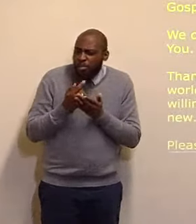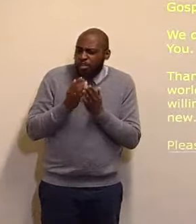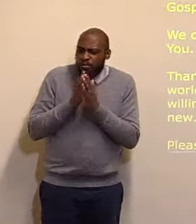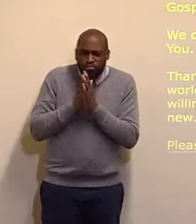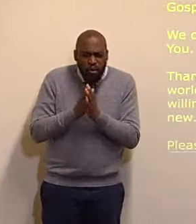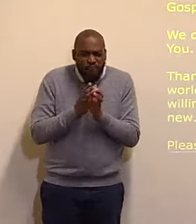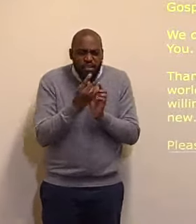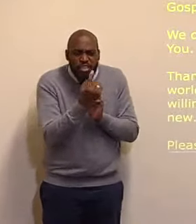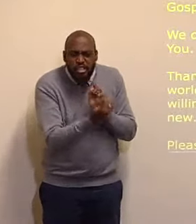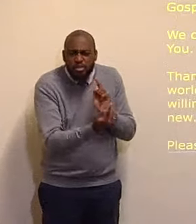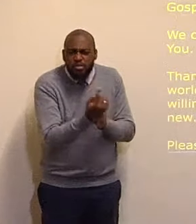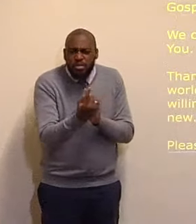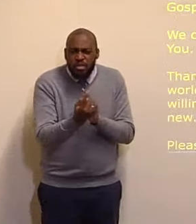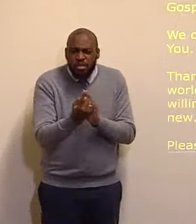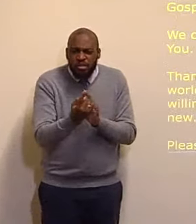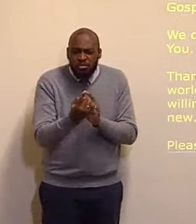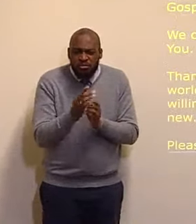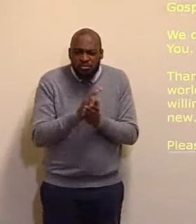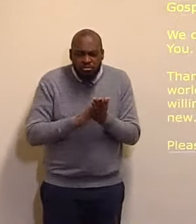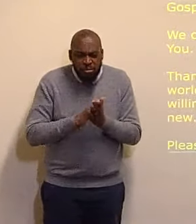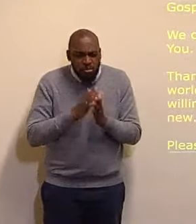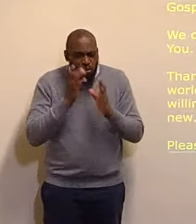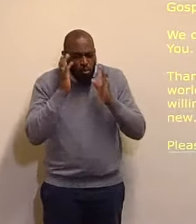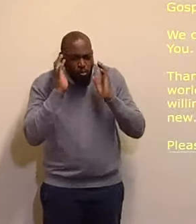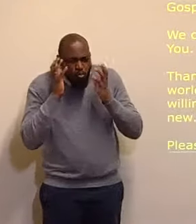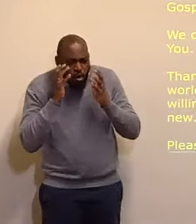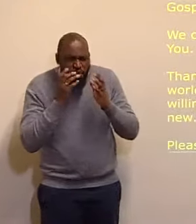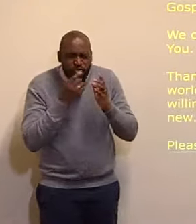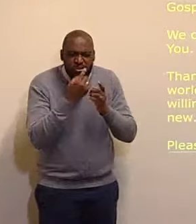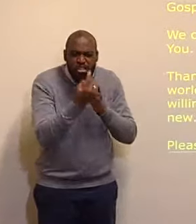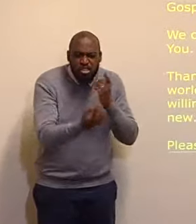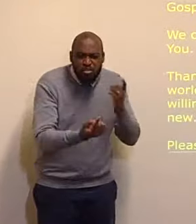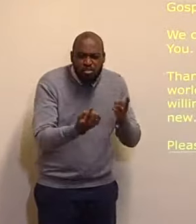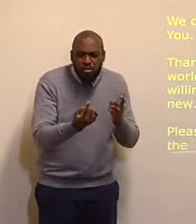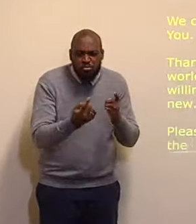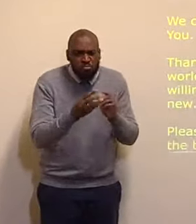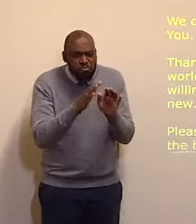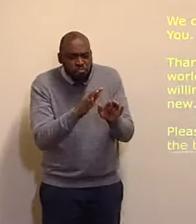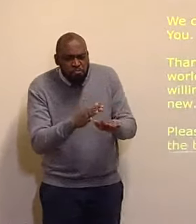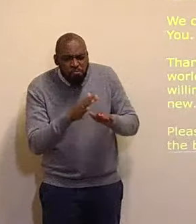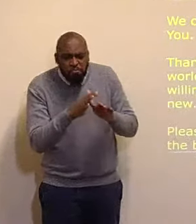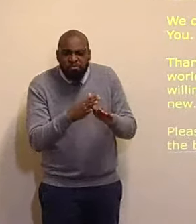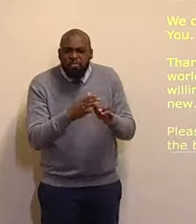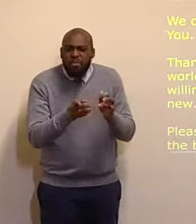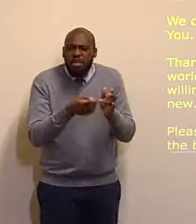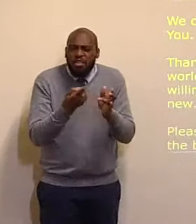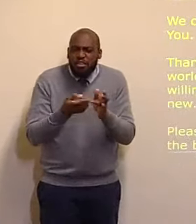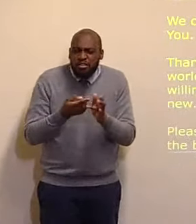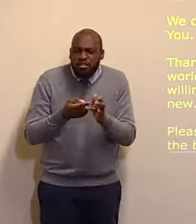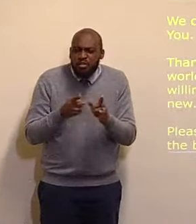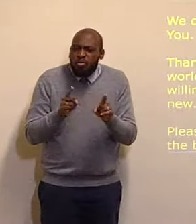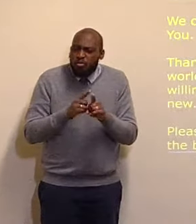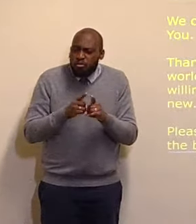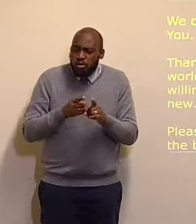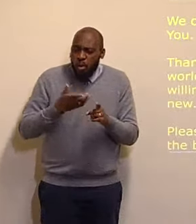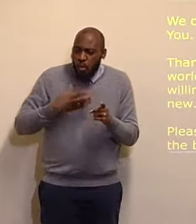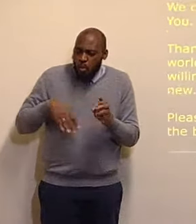desires the best for others, a heart who is also willing to serve, to serve thee,